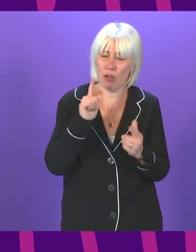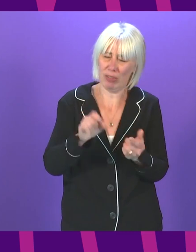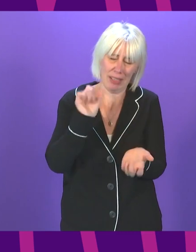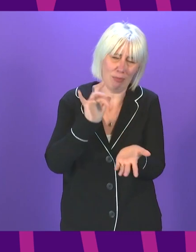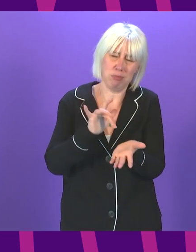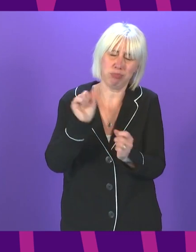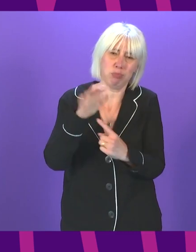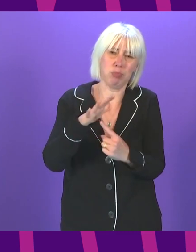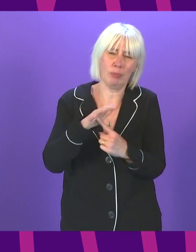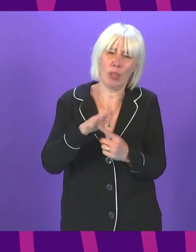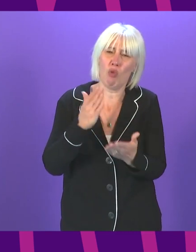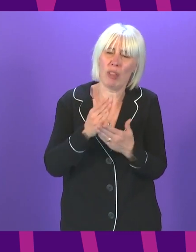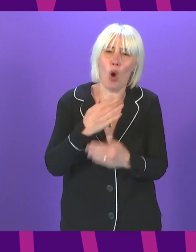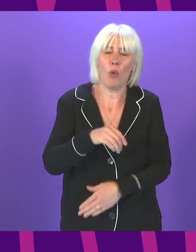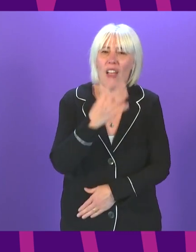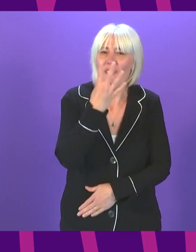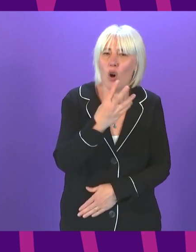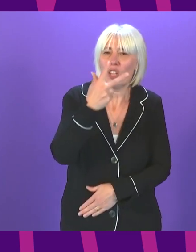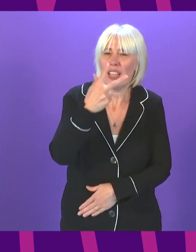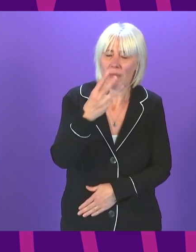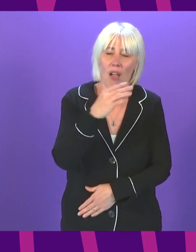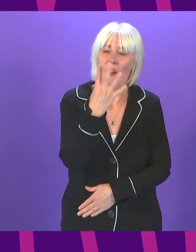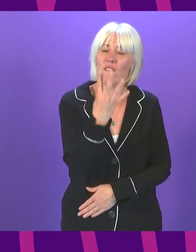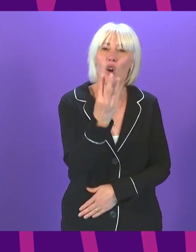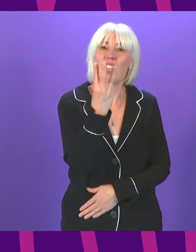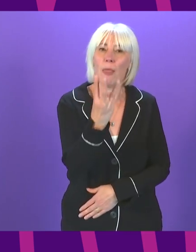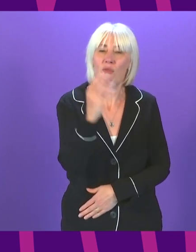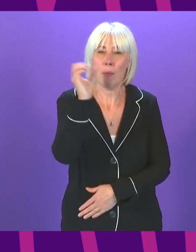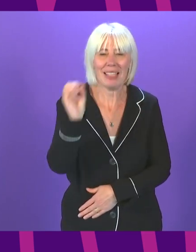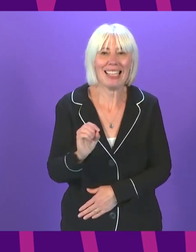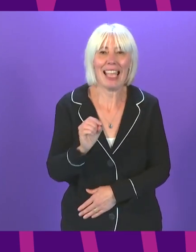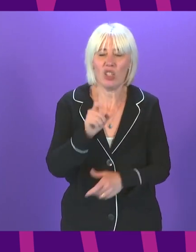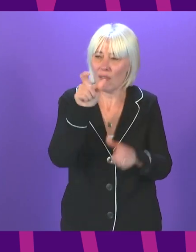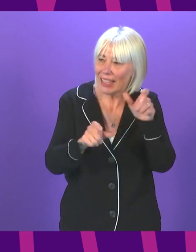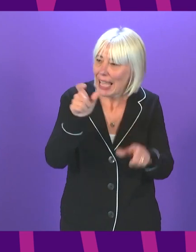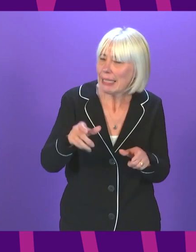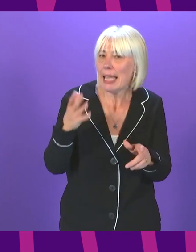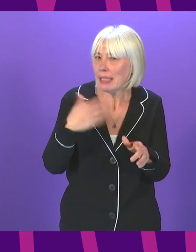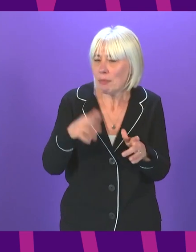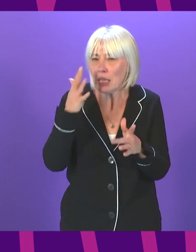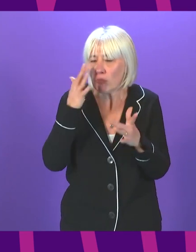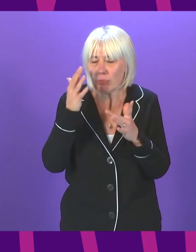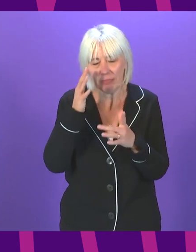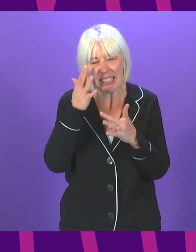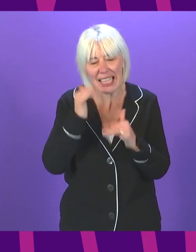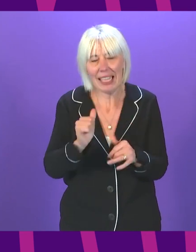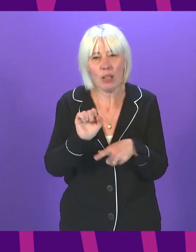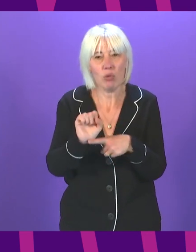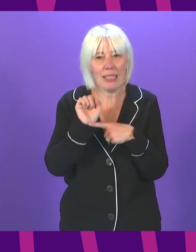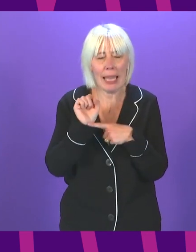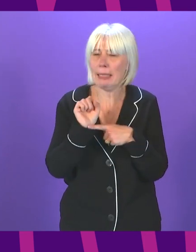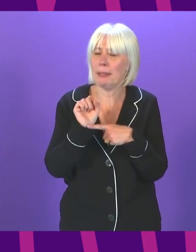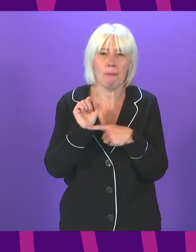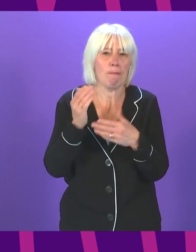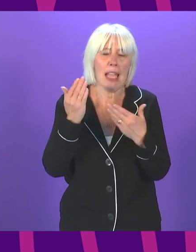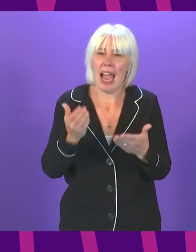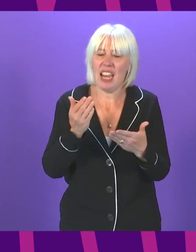last week, only 43% of cases have been completed, and the average number of primary contacts has dropped to an